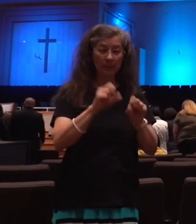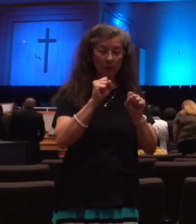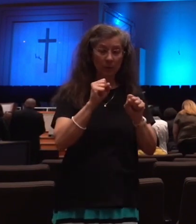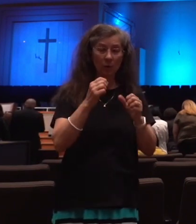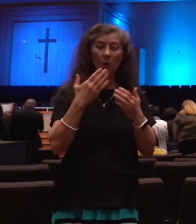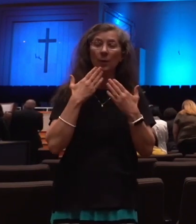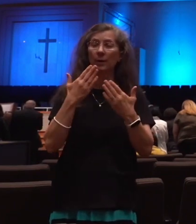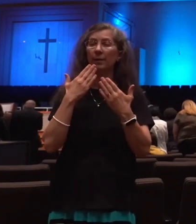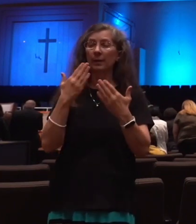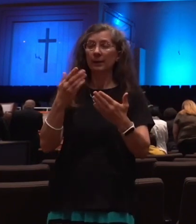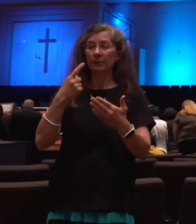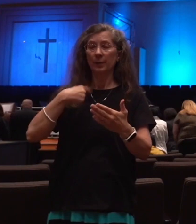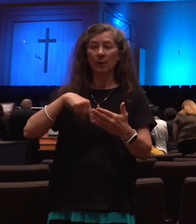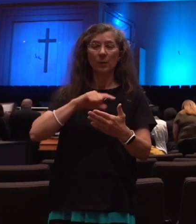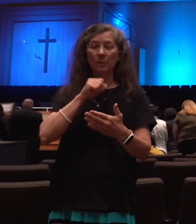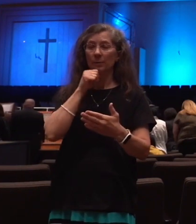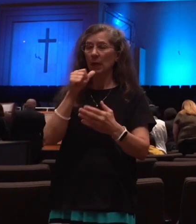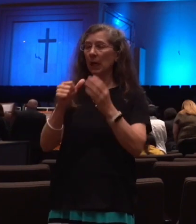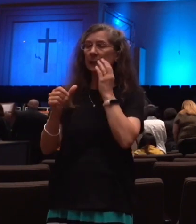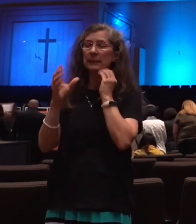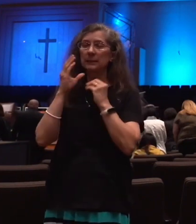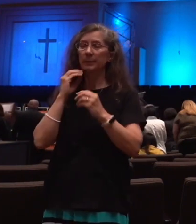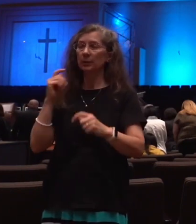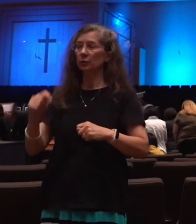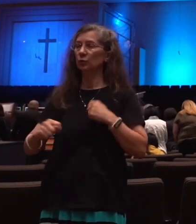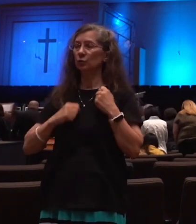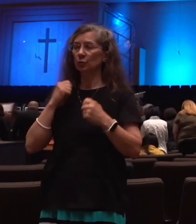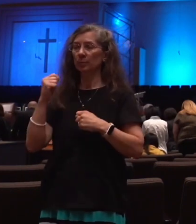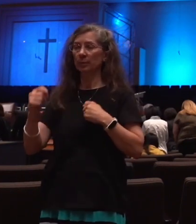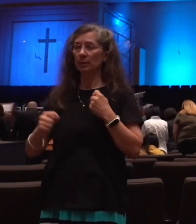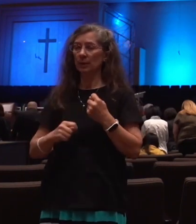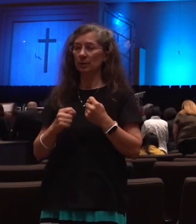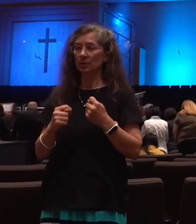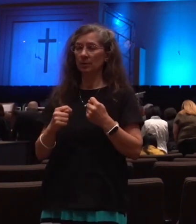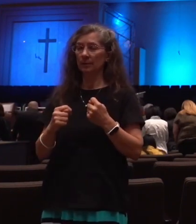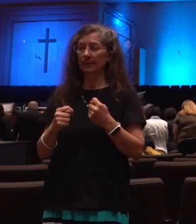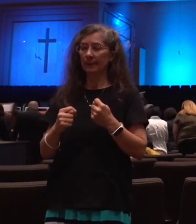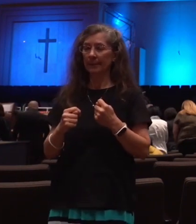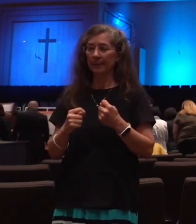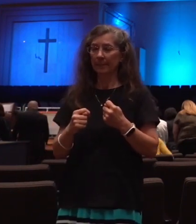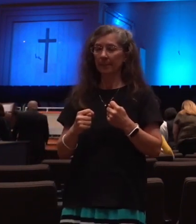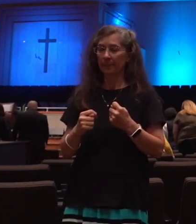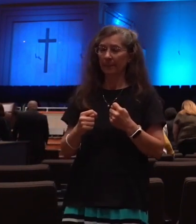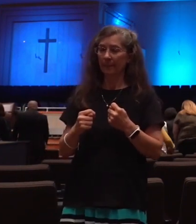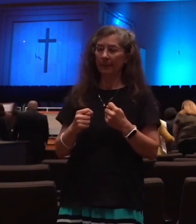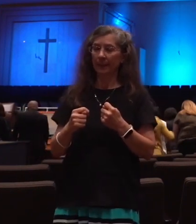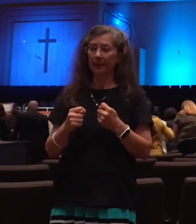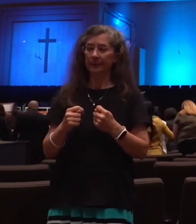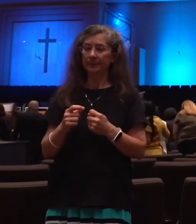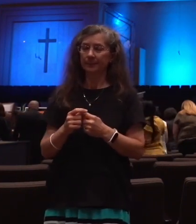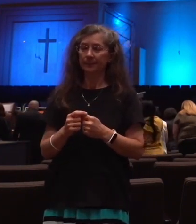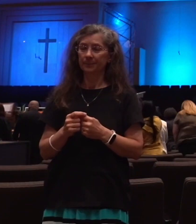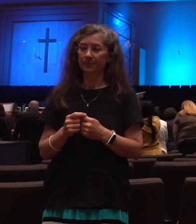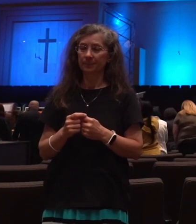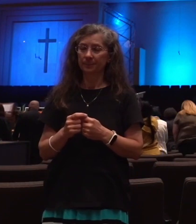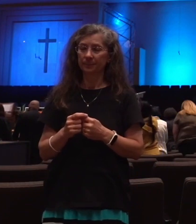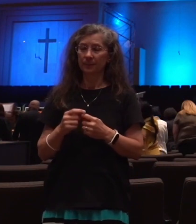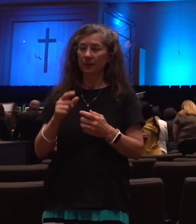will come upon Israel and come upon the nations that rejected you. And Lord, we realize